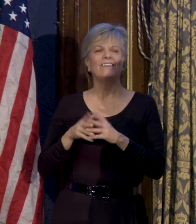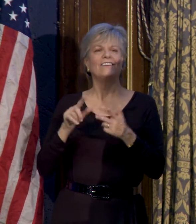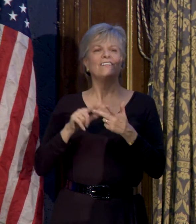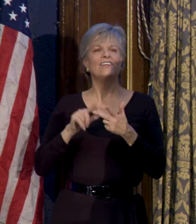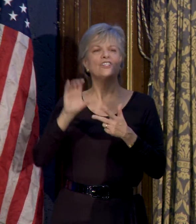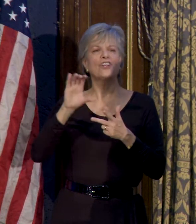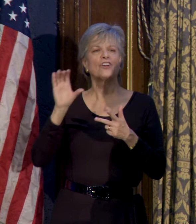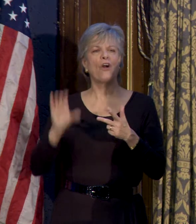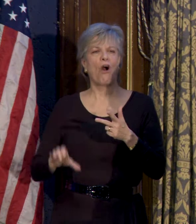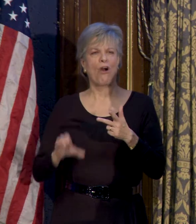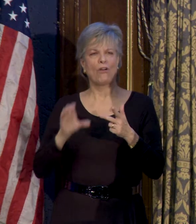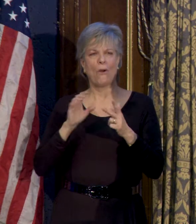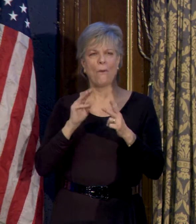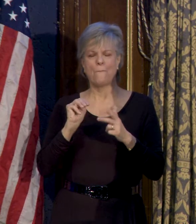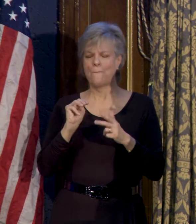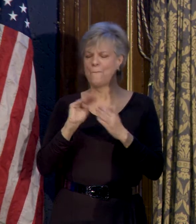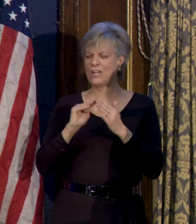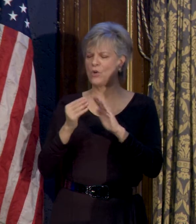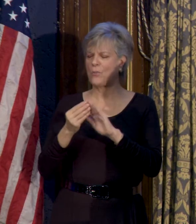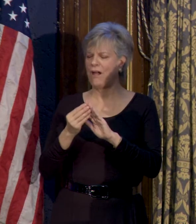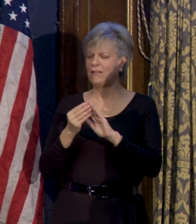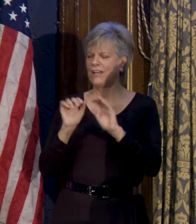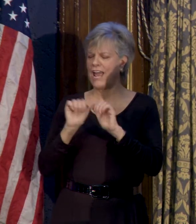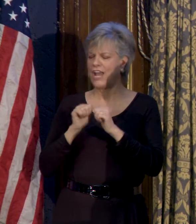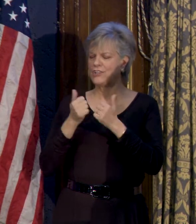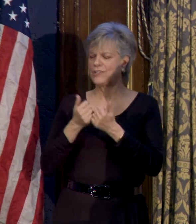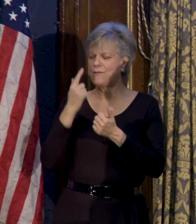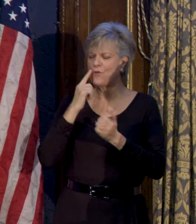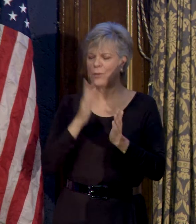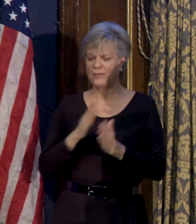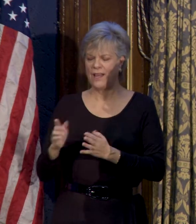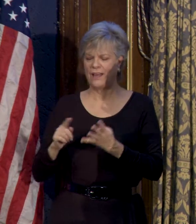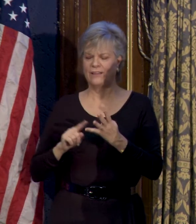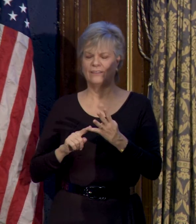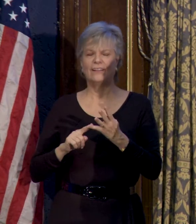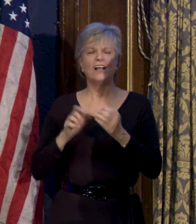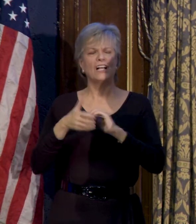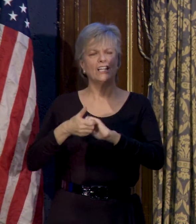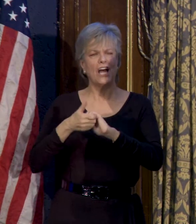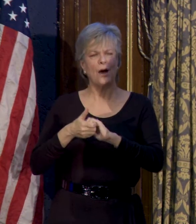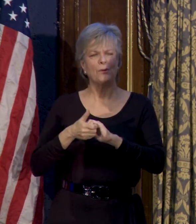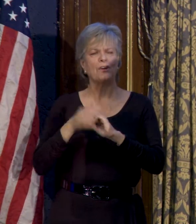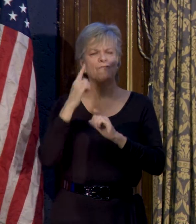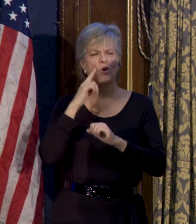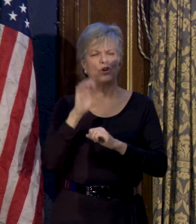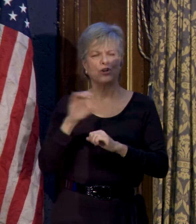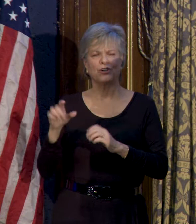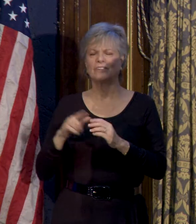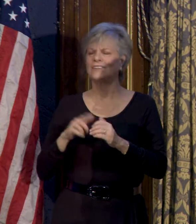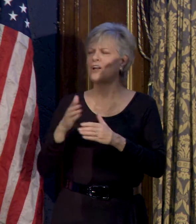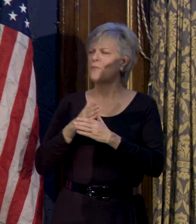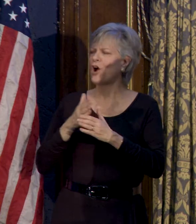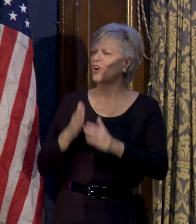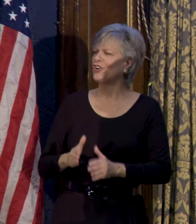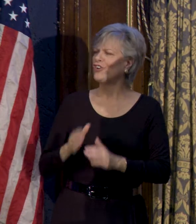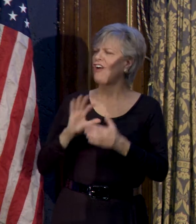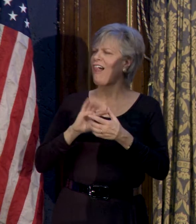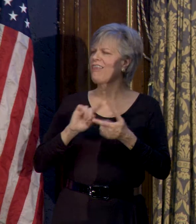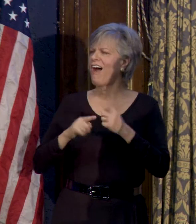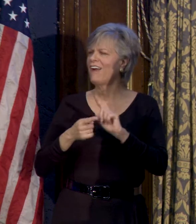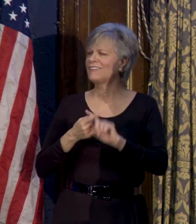Agency for Planning, the Collaborative for Health Equity in Cook County, Heartland Alliance, the Illinois Justice Project,